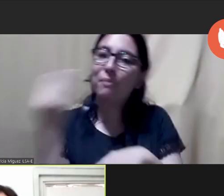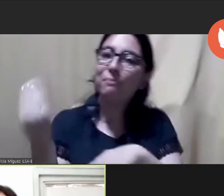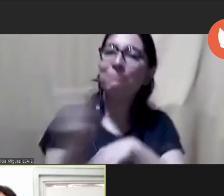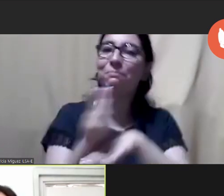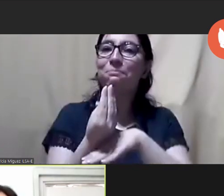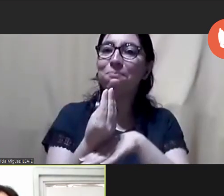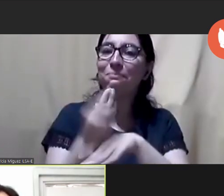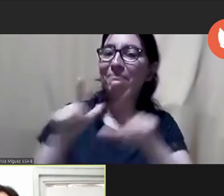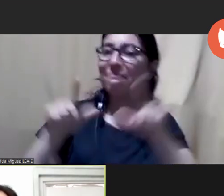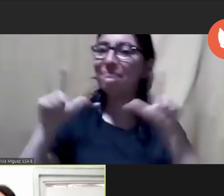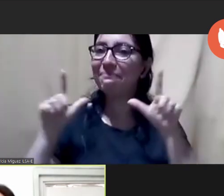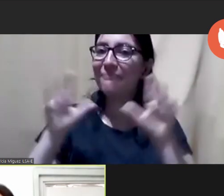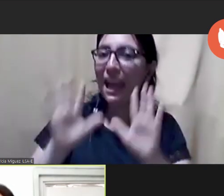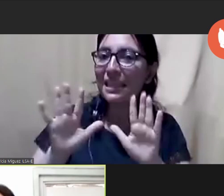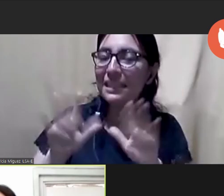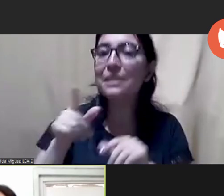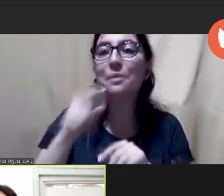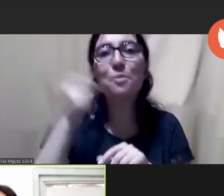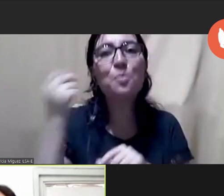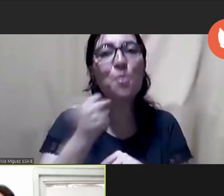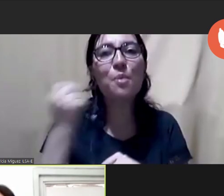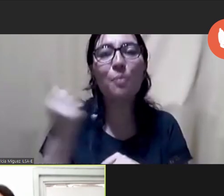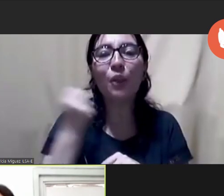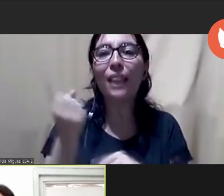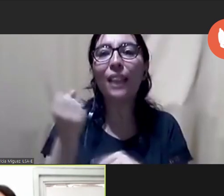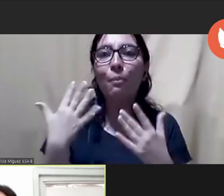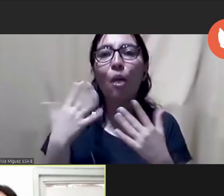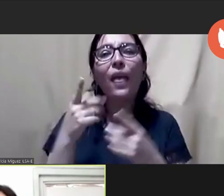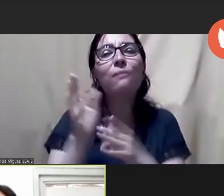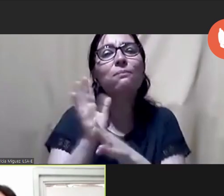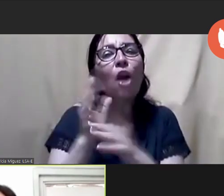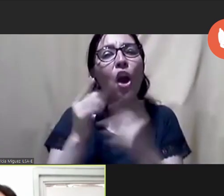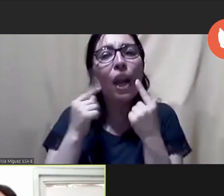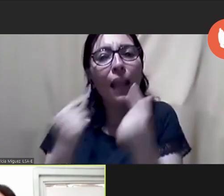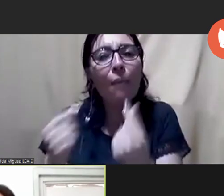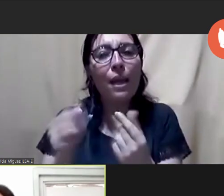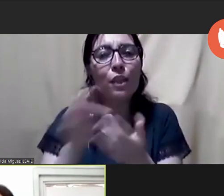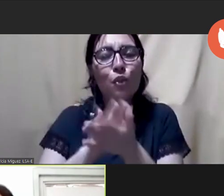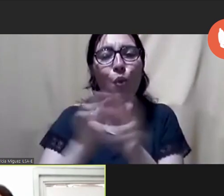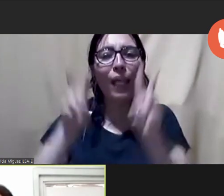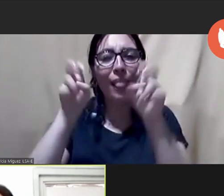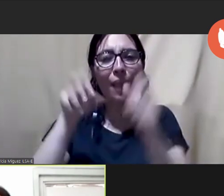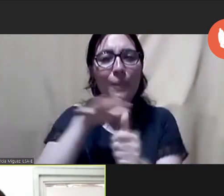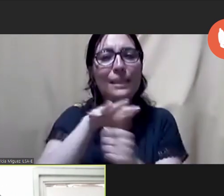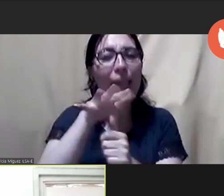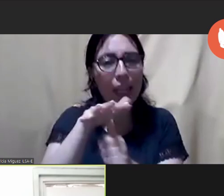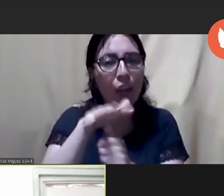situation of joy is when you can become a valid